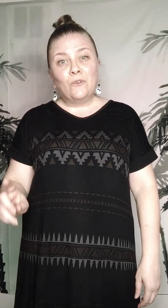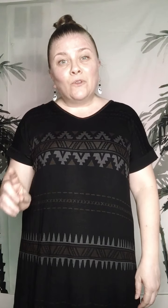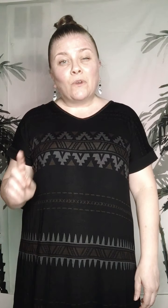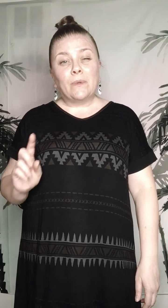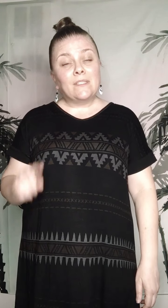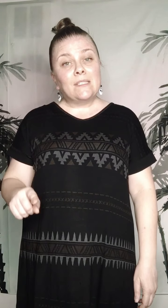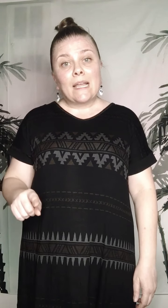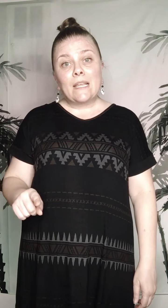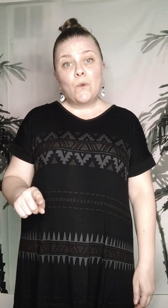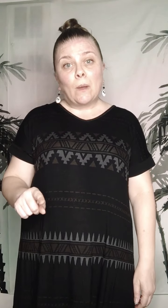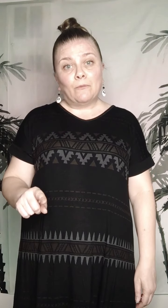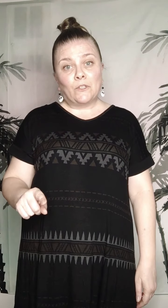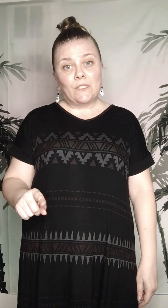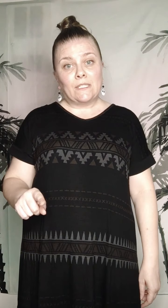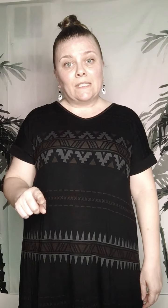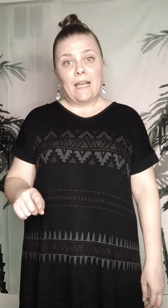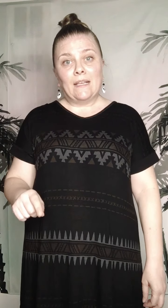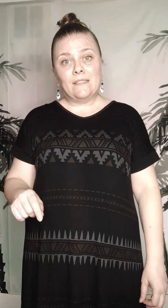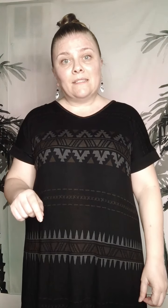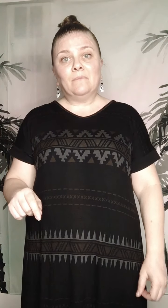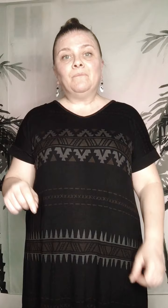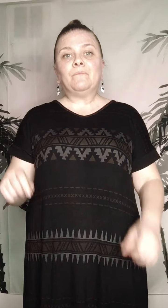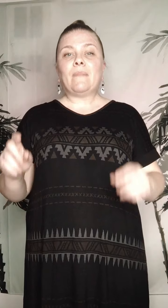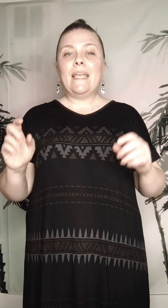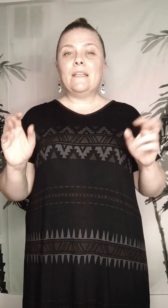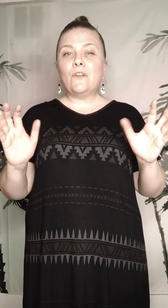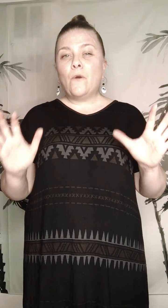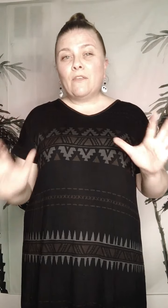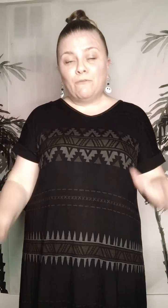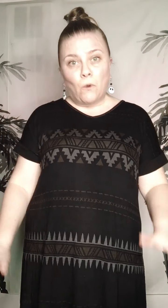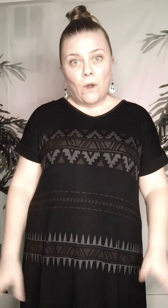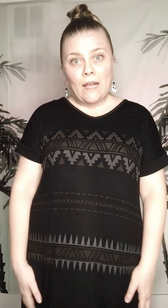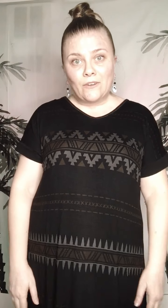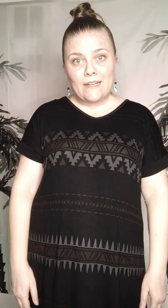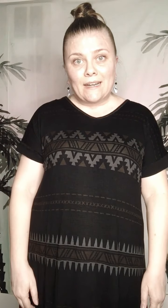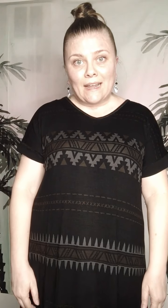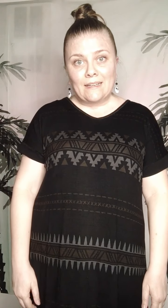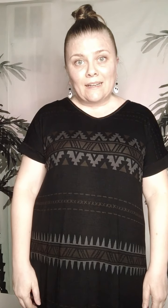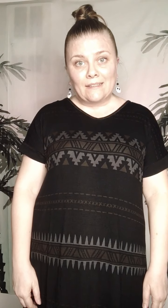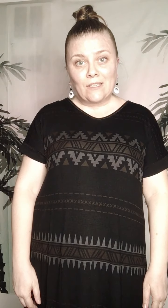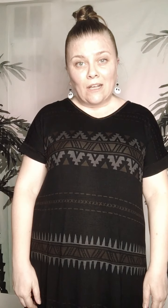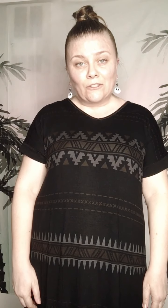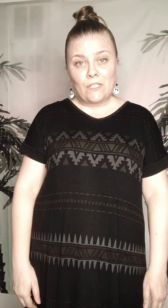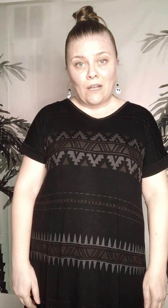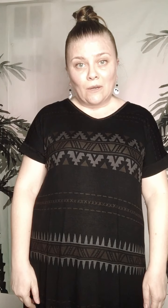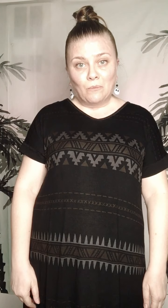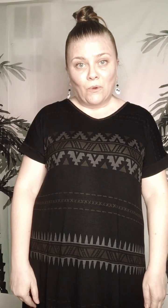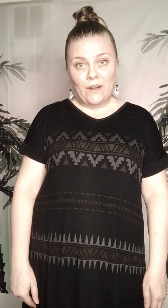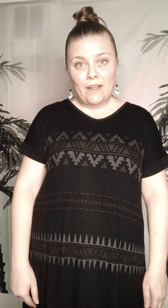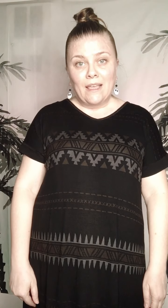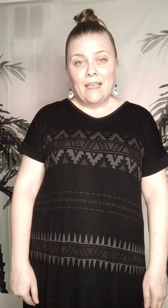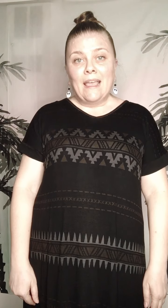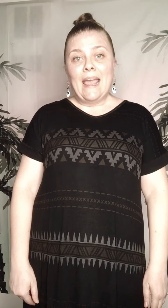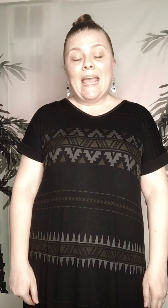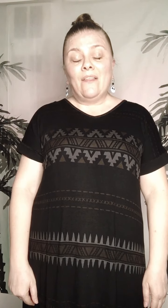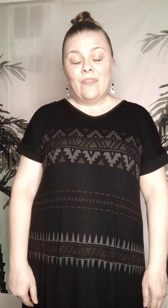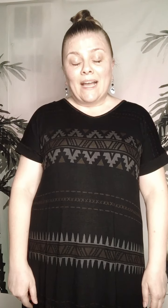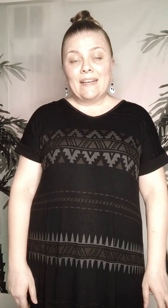LuLaRoe is setting you up for success. It is only $499 to onboard. And that